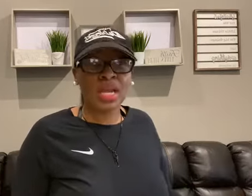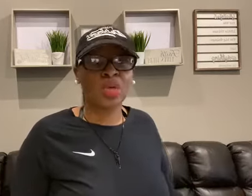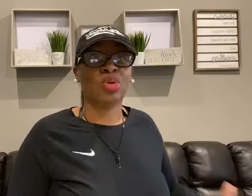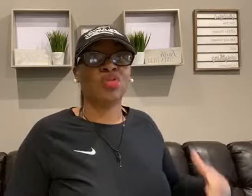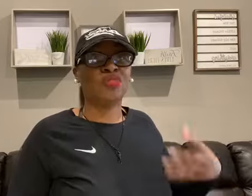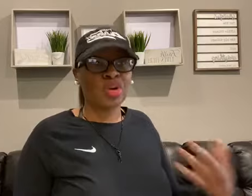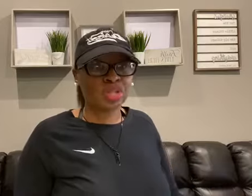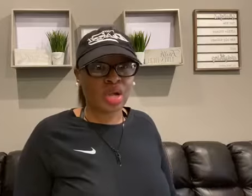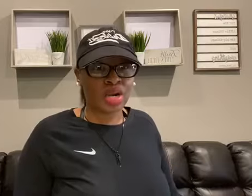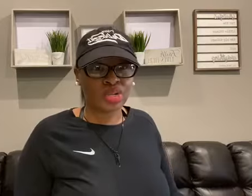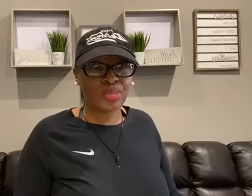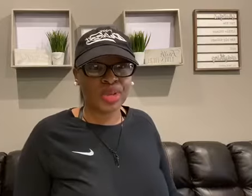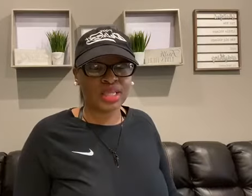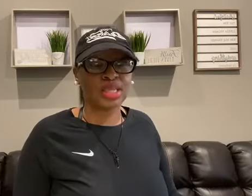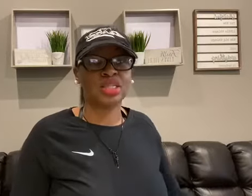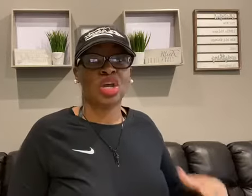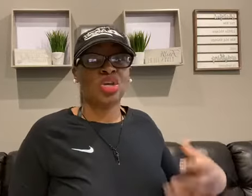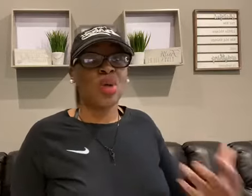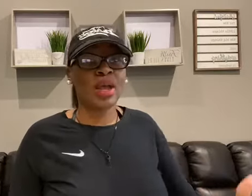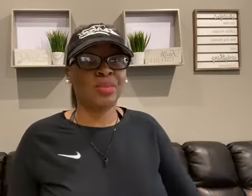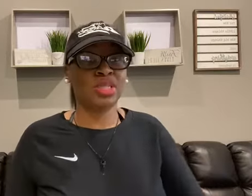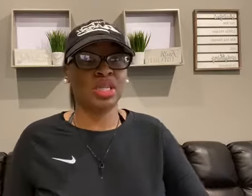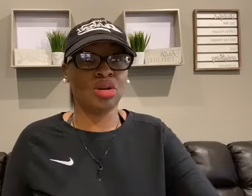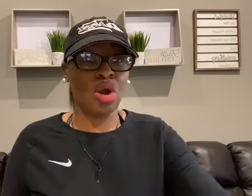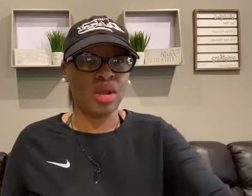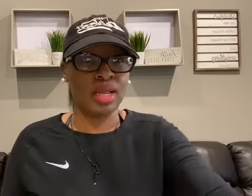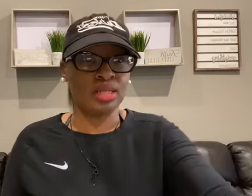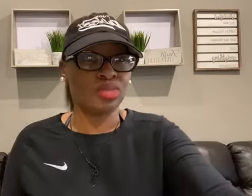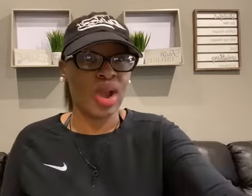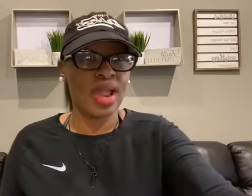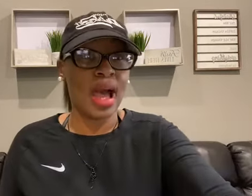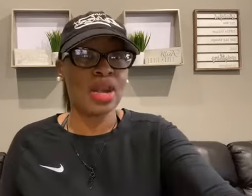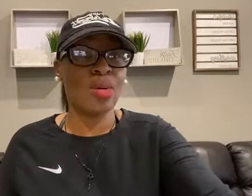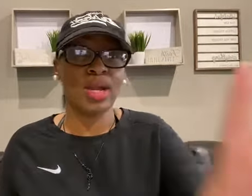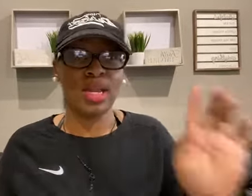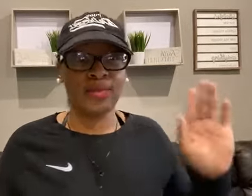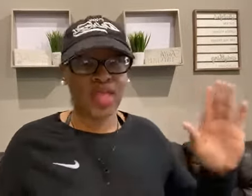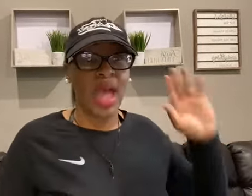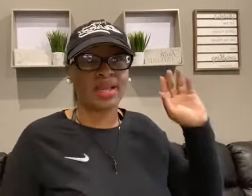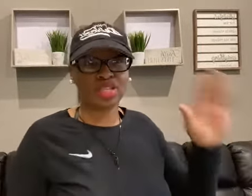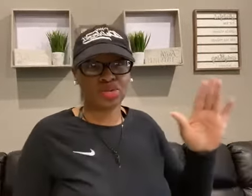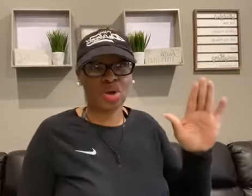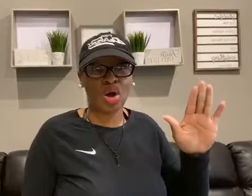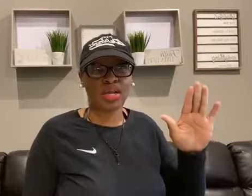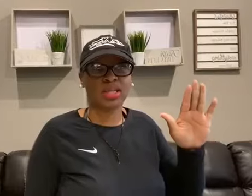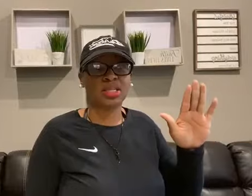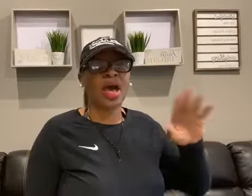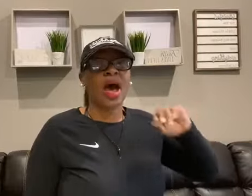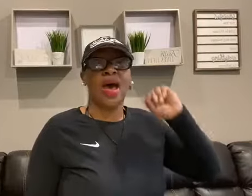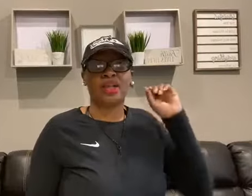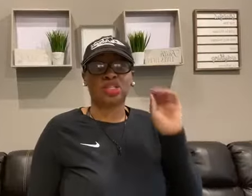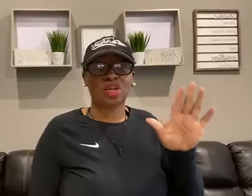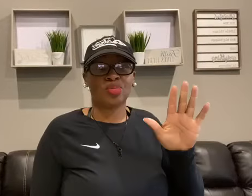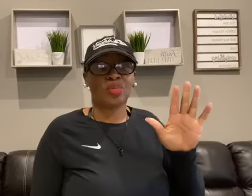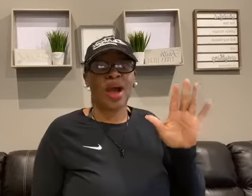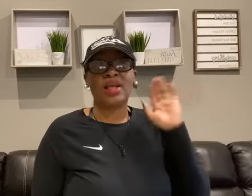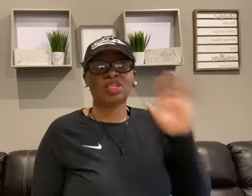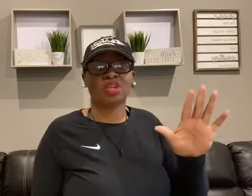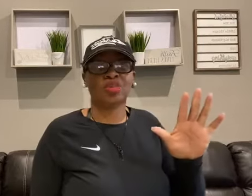beginning, when you first started your business, you had a particular audience, right? I know I did. I had a certain audience. I had a certain, I had certain